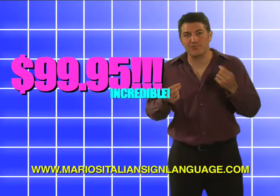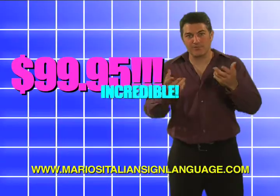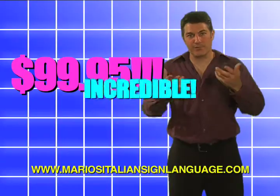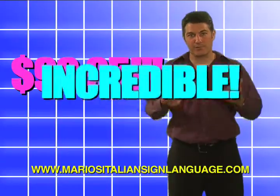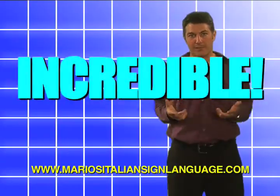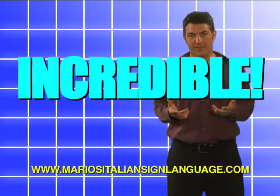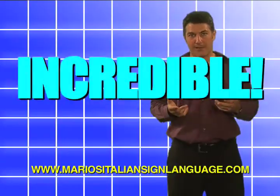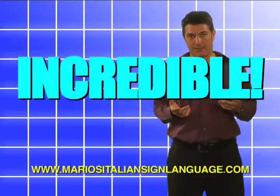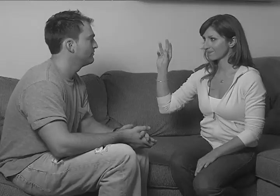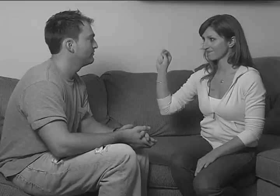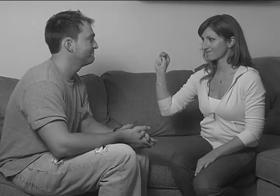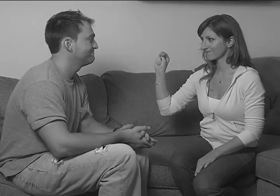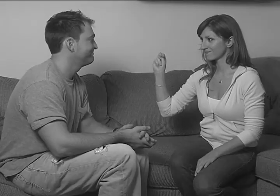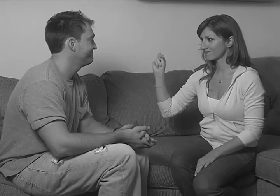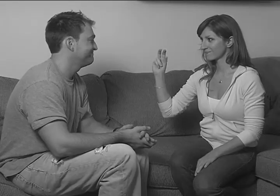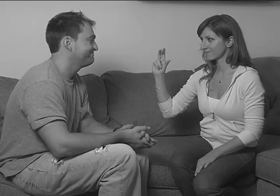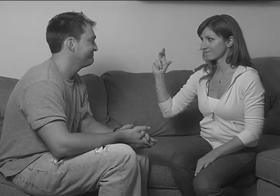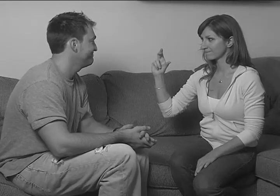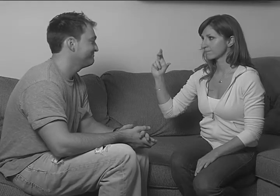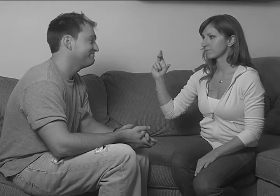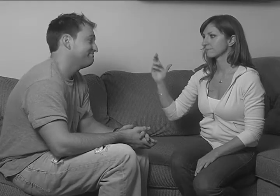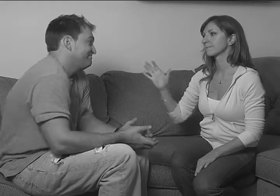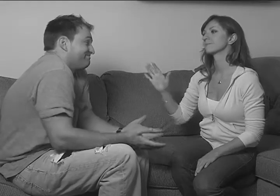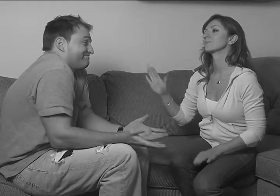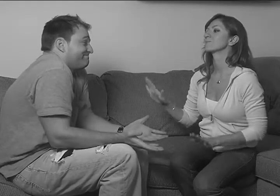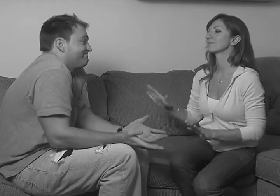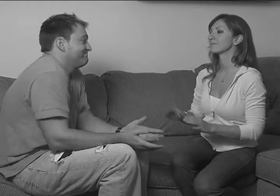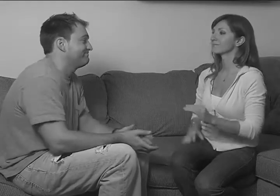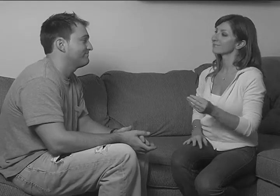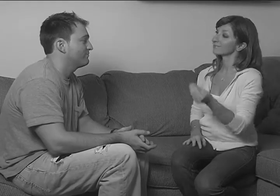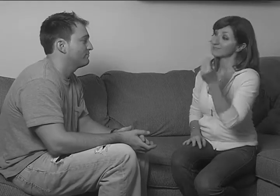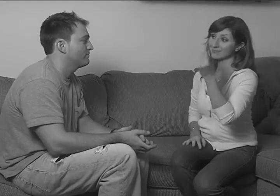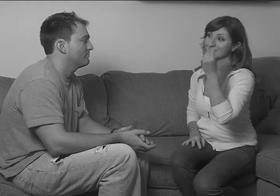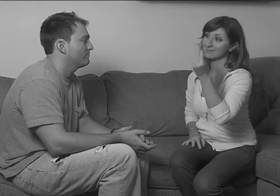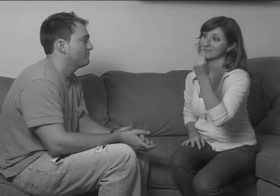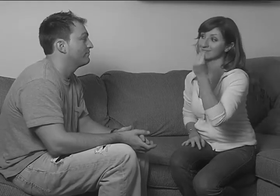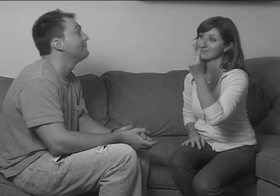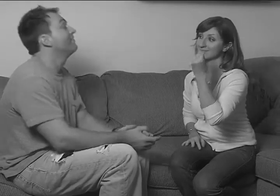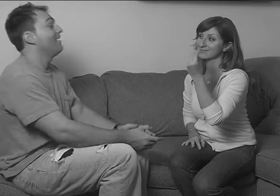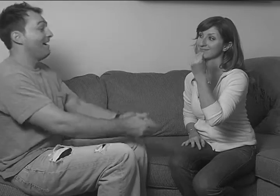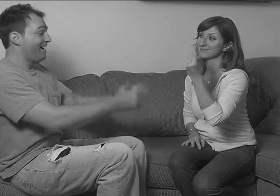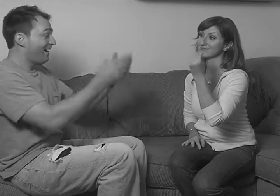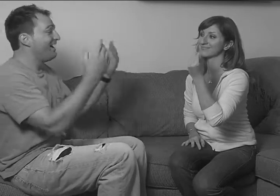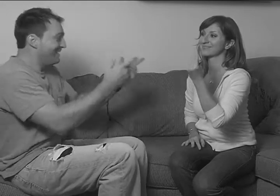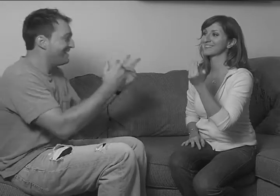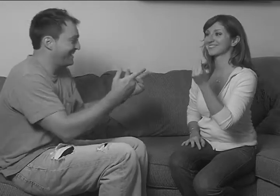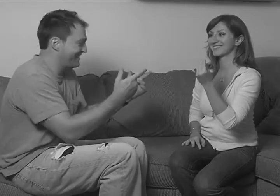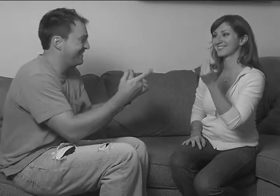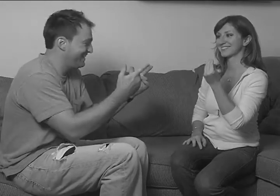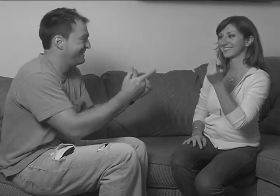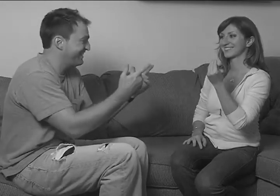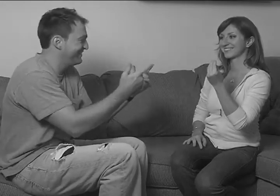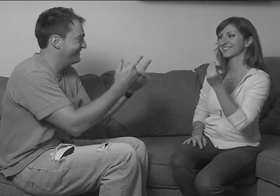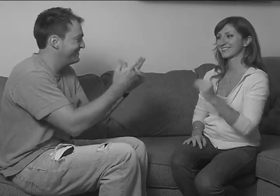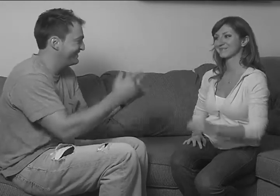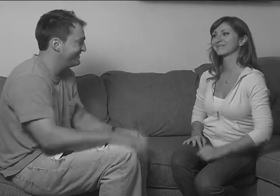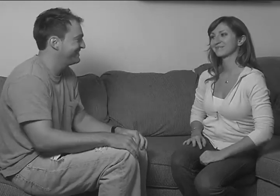can you friggin' believe that? Go online and sign up now, and remember, everybody wants to be Italian, and everybody understands Italian Sign Language.